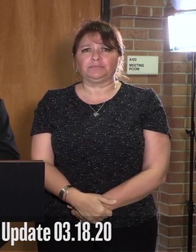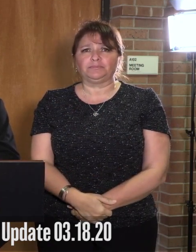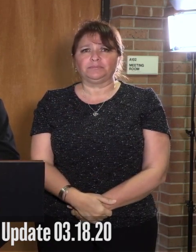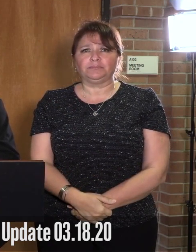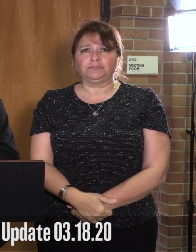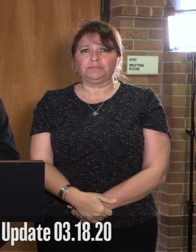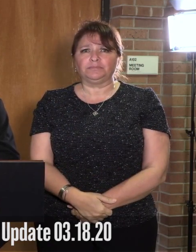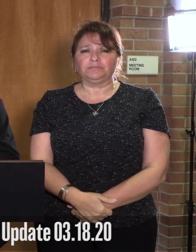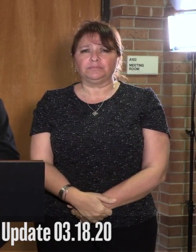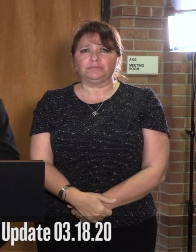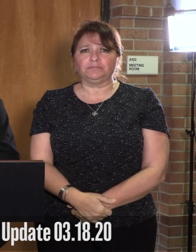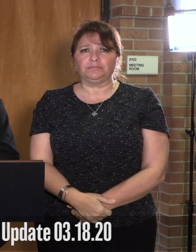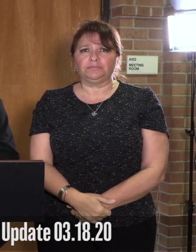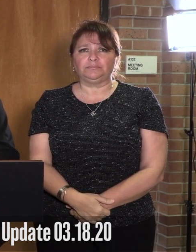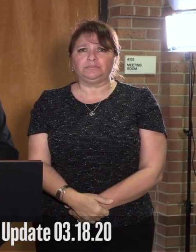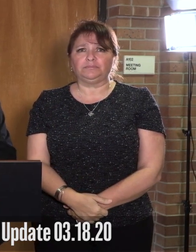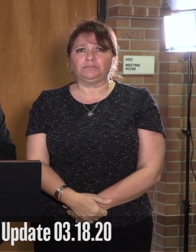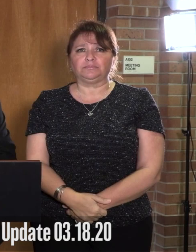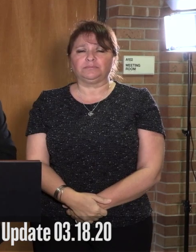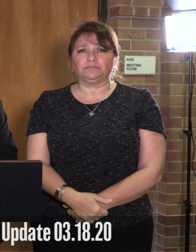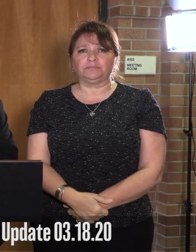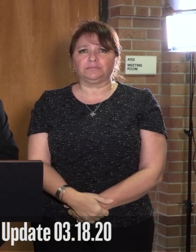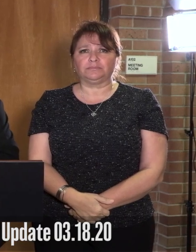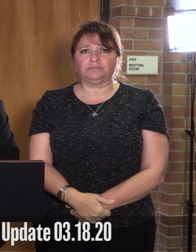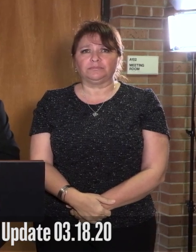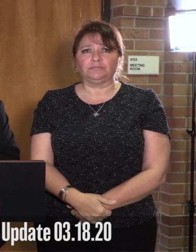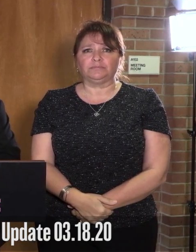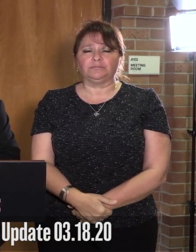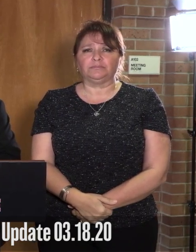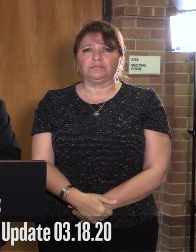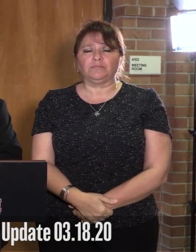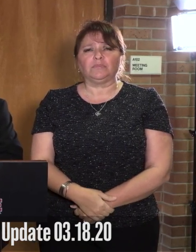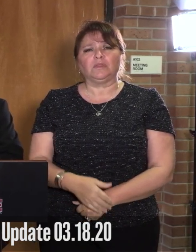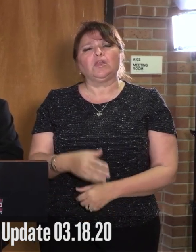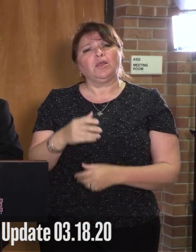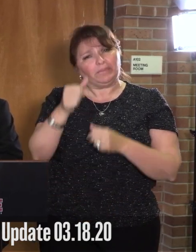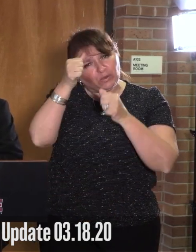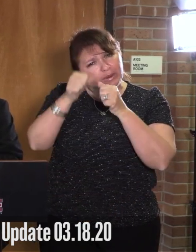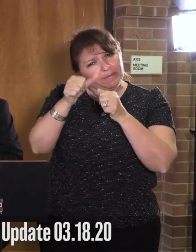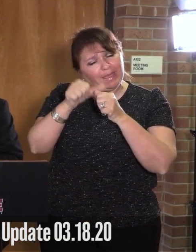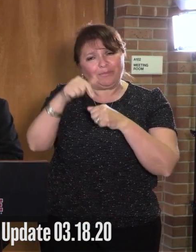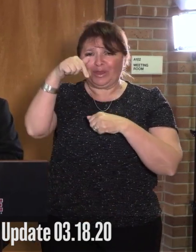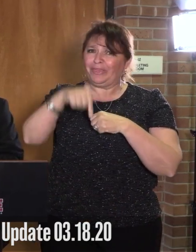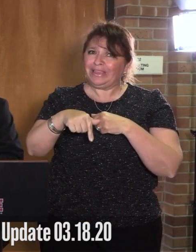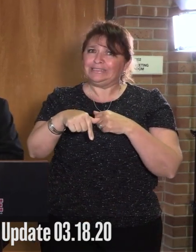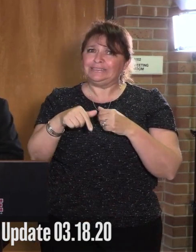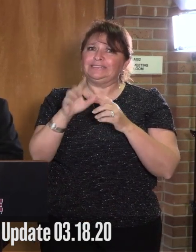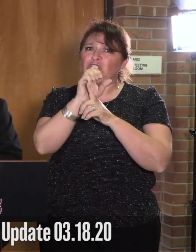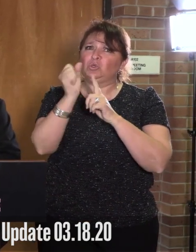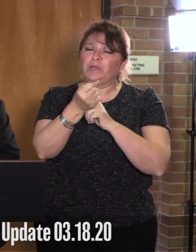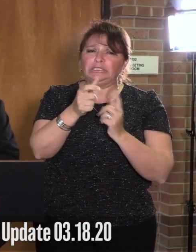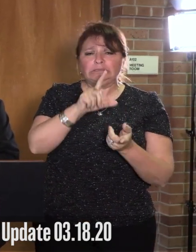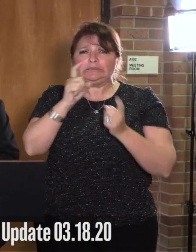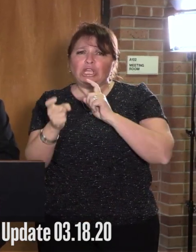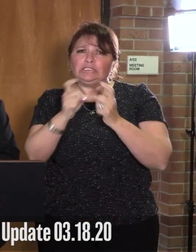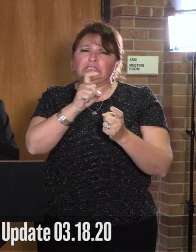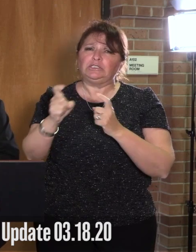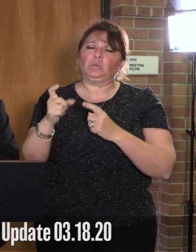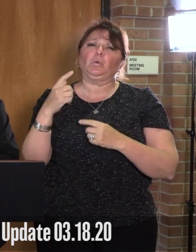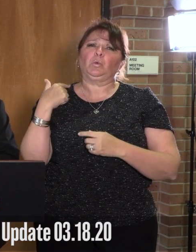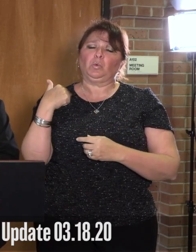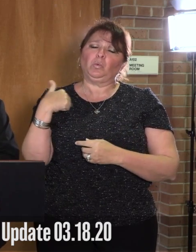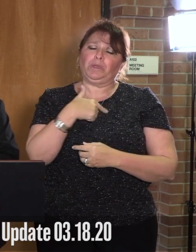a sus seres queridos, a las dos familias que pidieron a sus seres queridos como consecuencia de este virus. Please keep in mind the situation is fluid and we reserve the option,